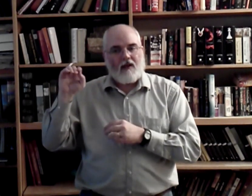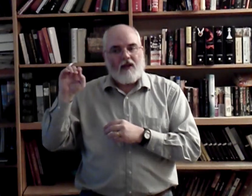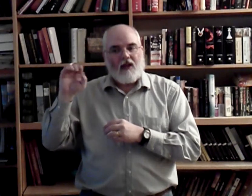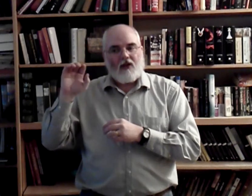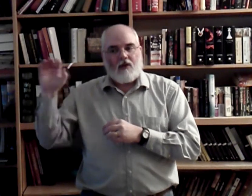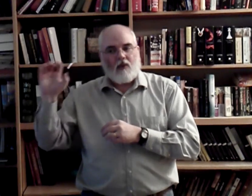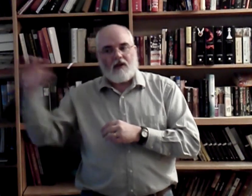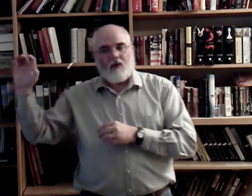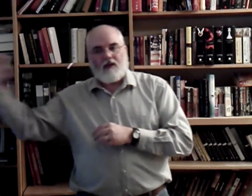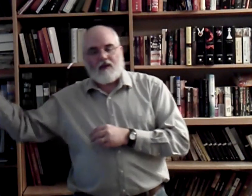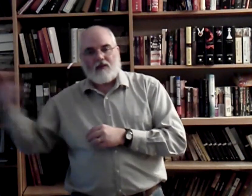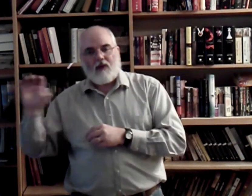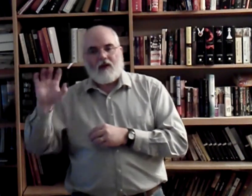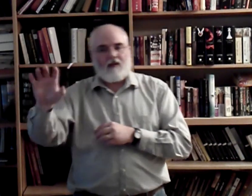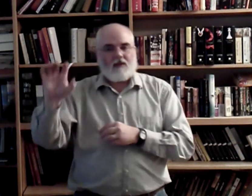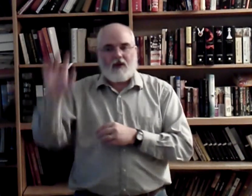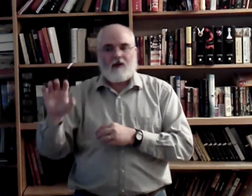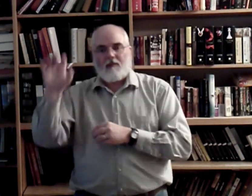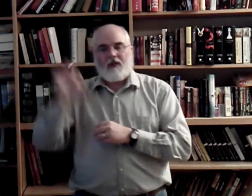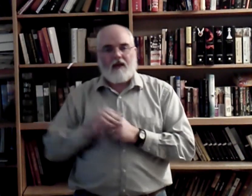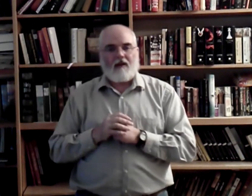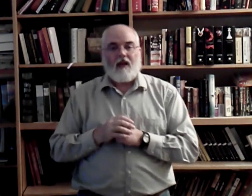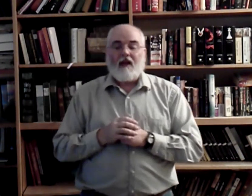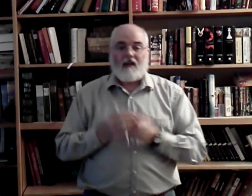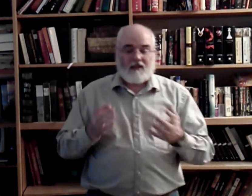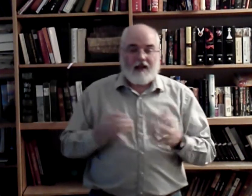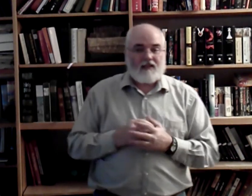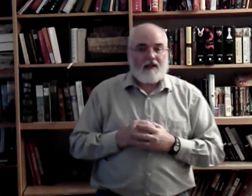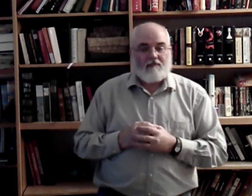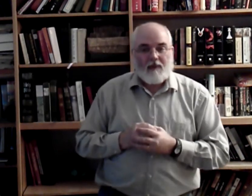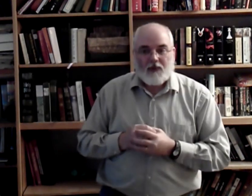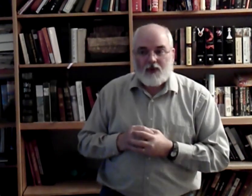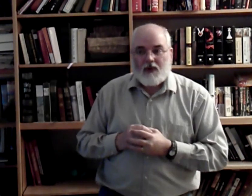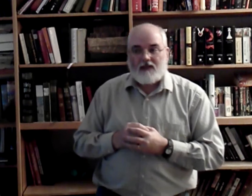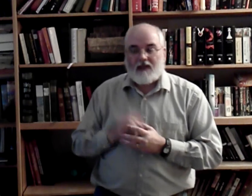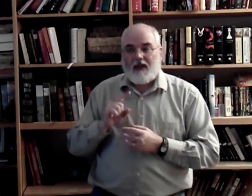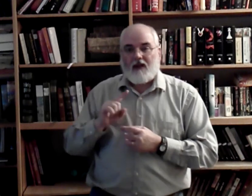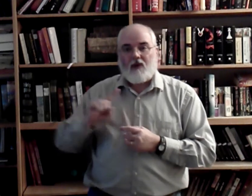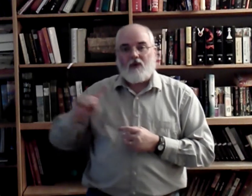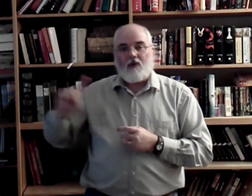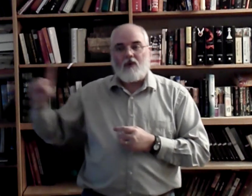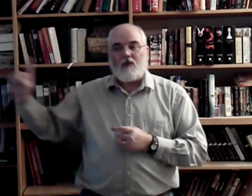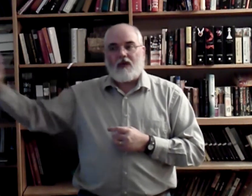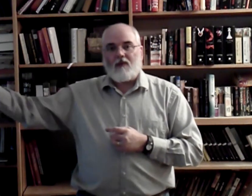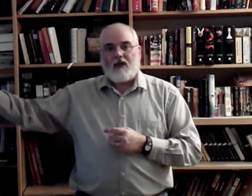You don't want it going this way, or this way, or up and down. Because the next thing that people do is that they go sideways.